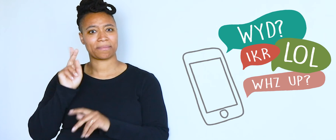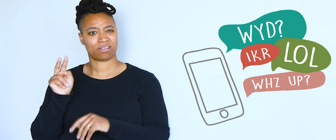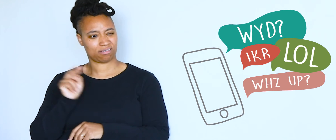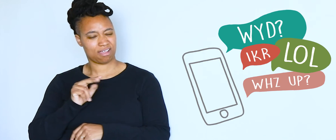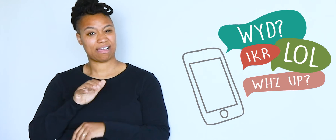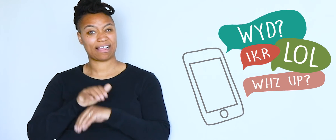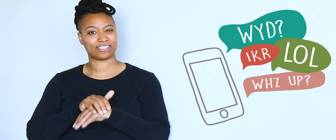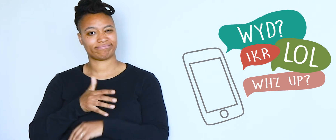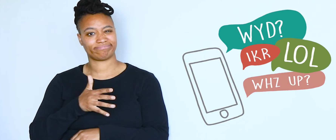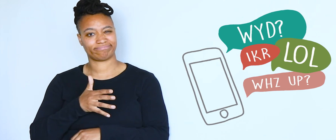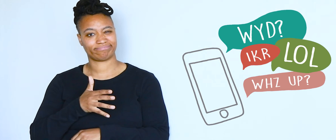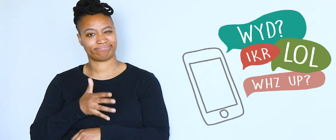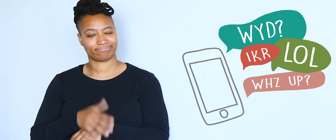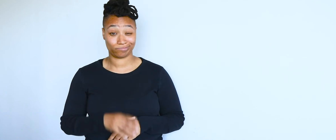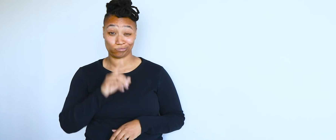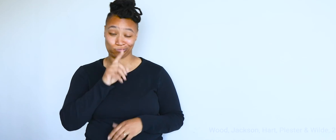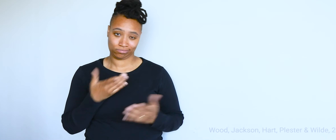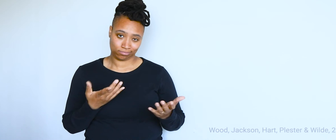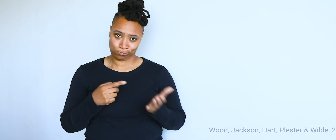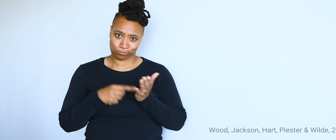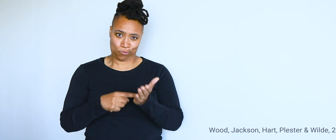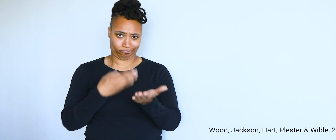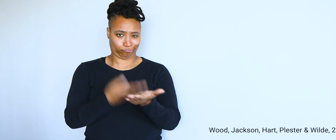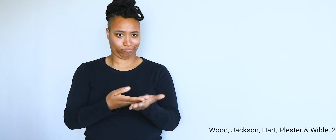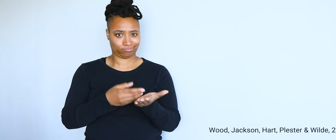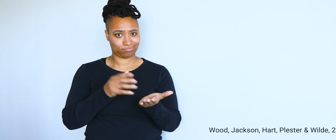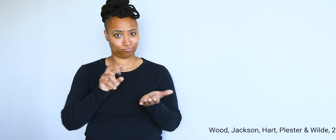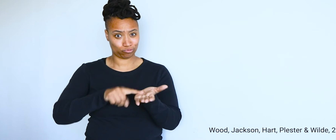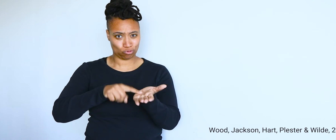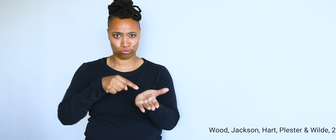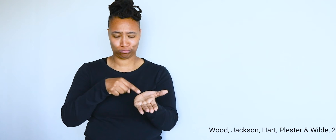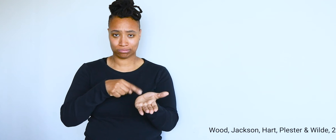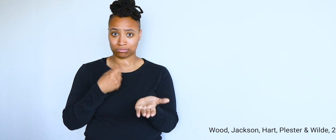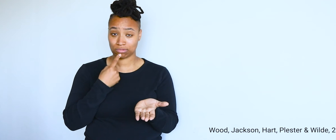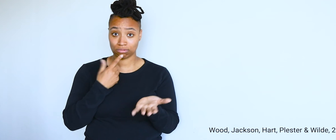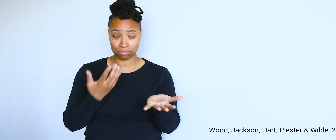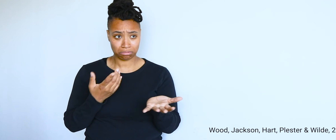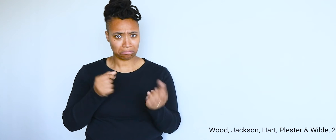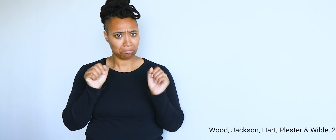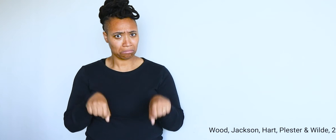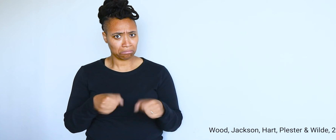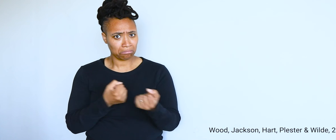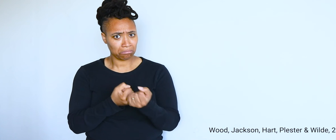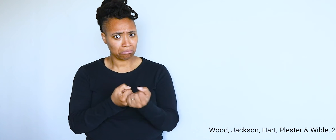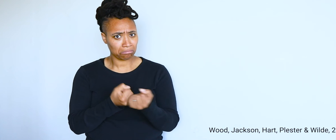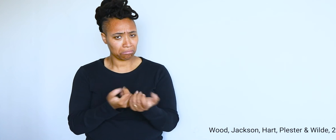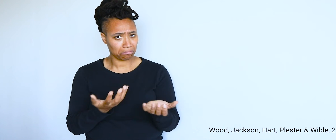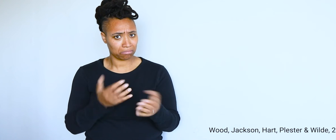can cause others to think the user's English skills are subpar. When in fact research shows slang use can in fact support